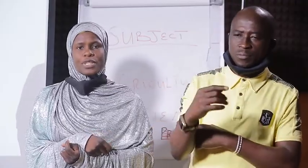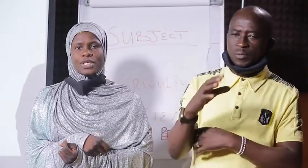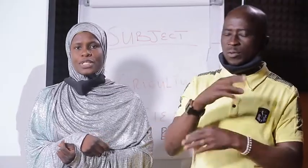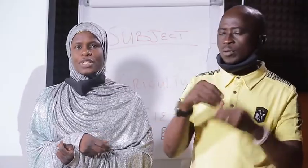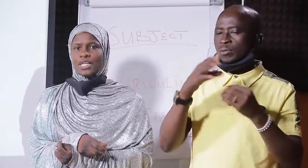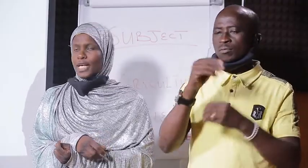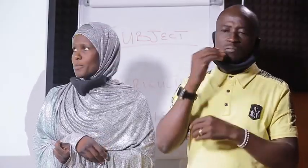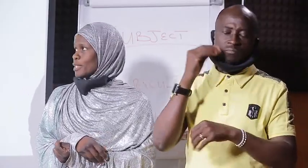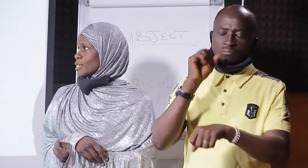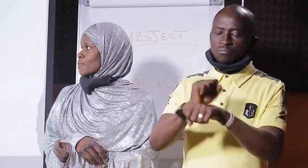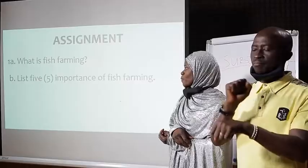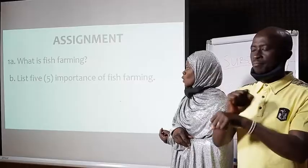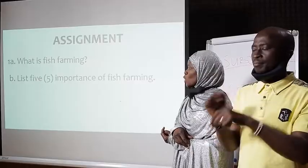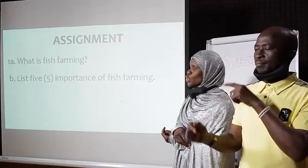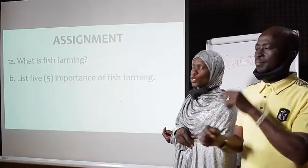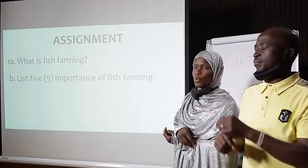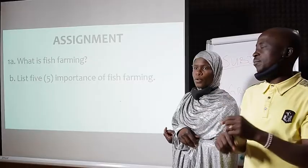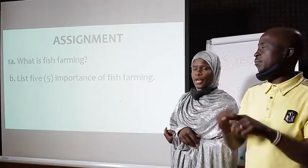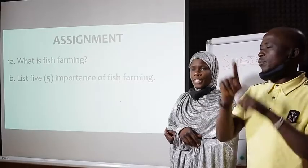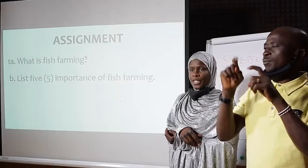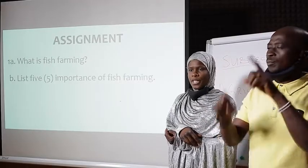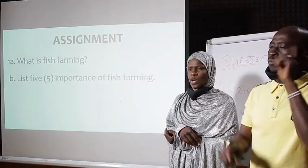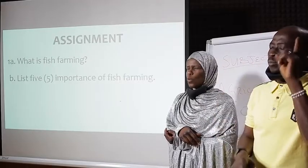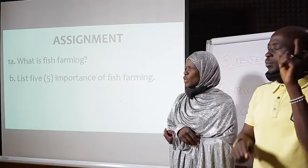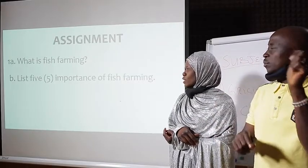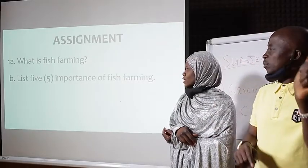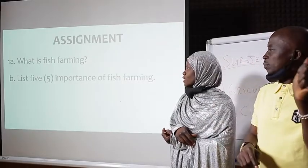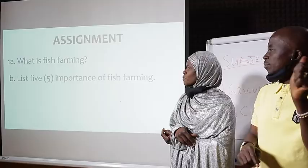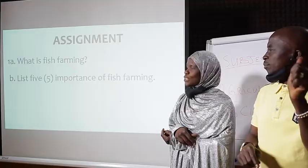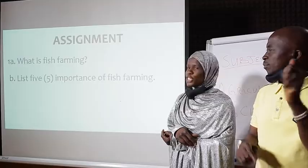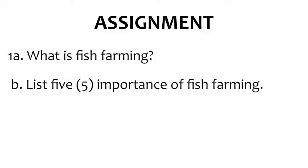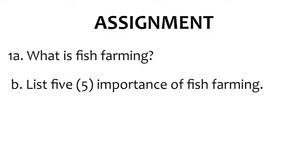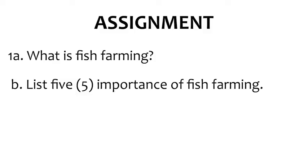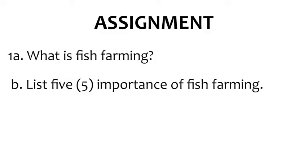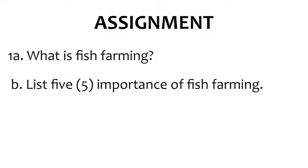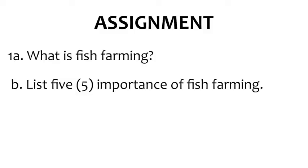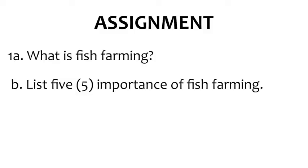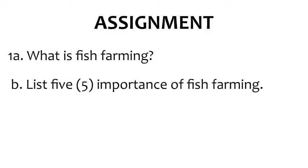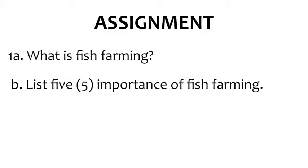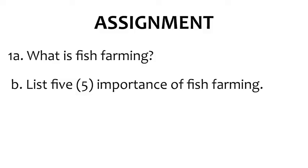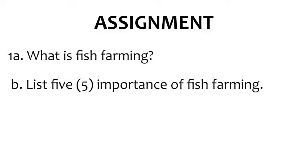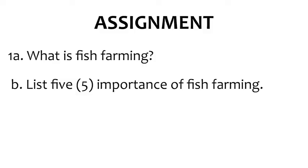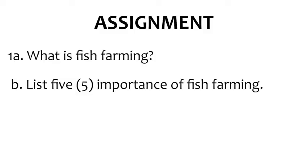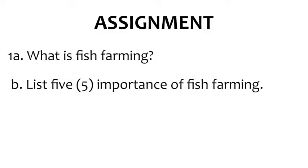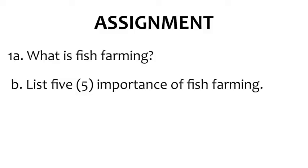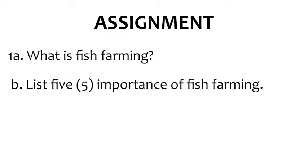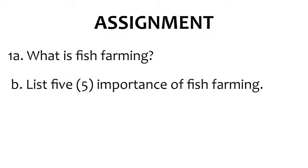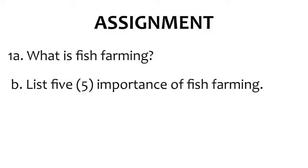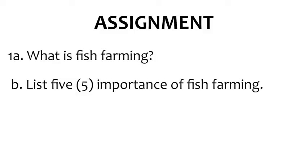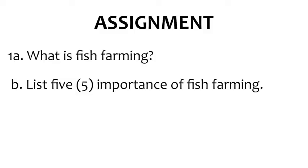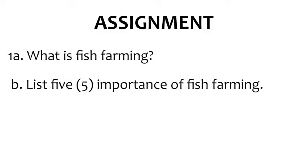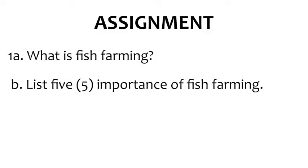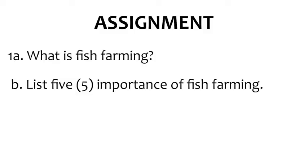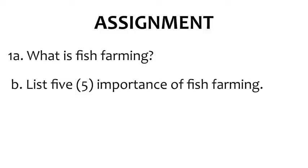to leave you with this assignment. Question number 1A, what is fish farming? Question number 1B,